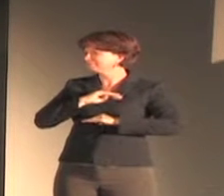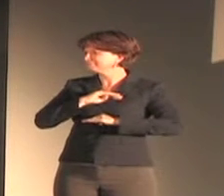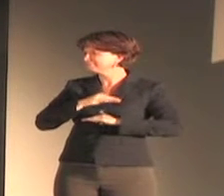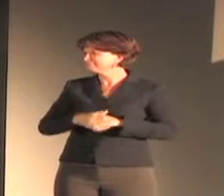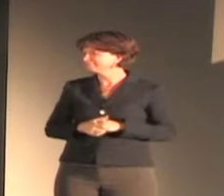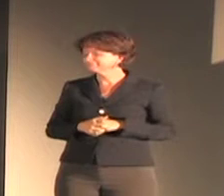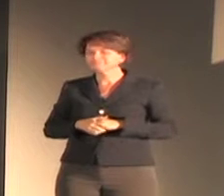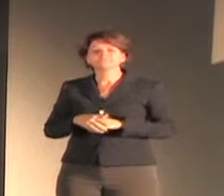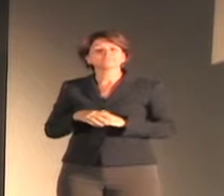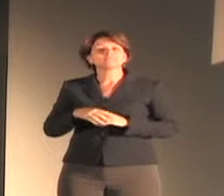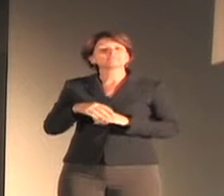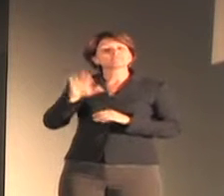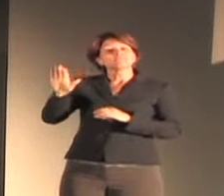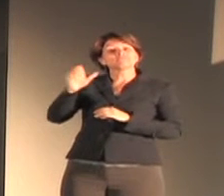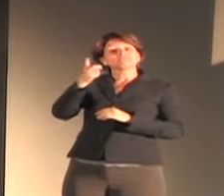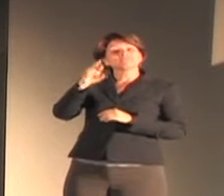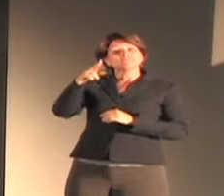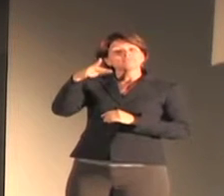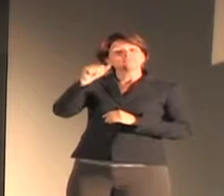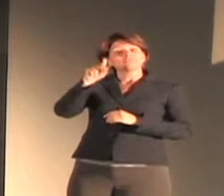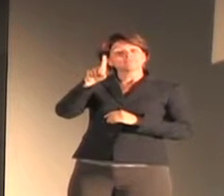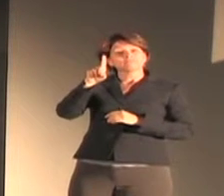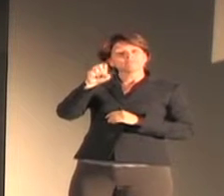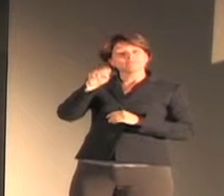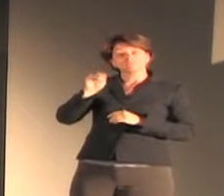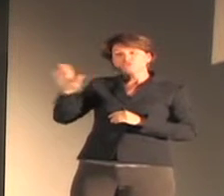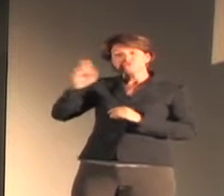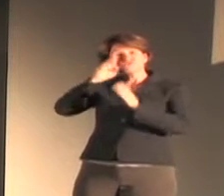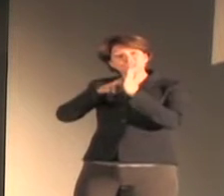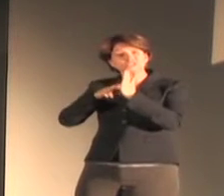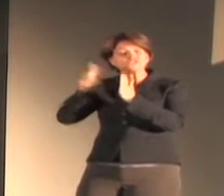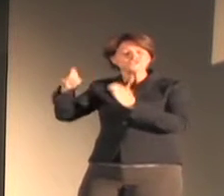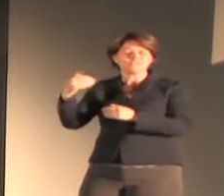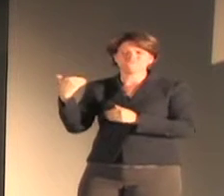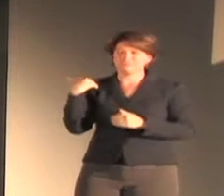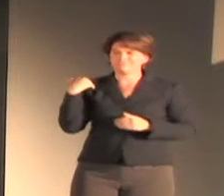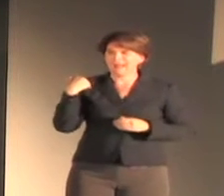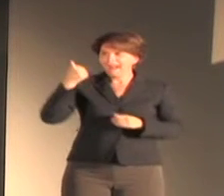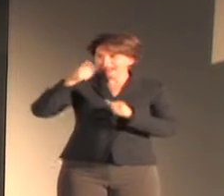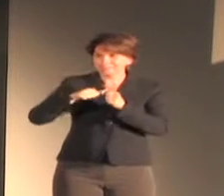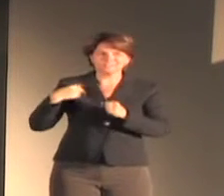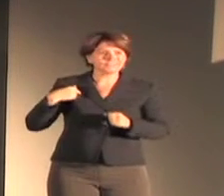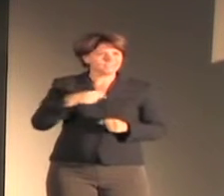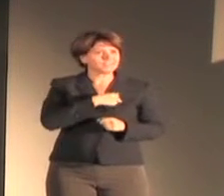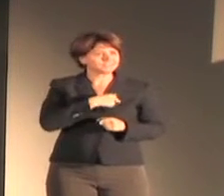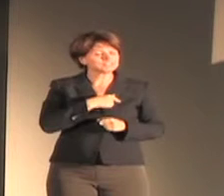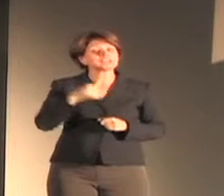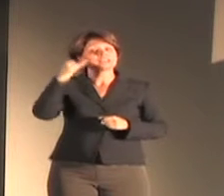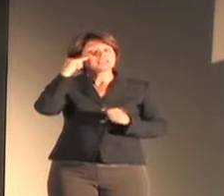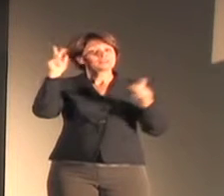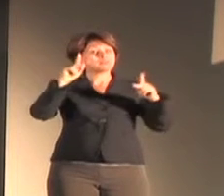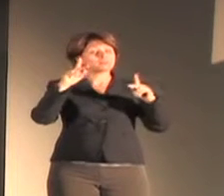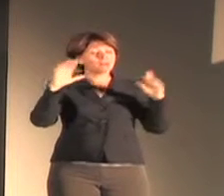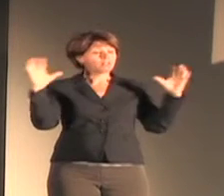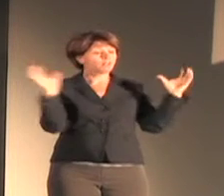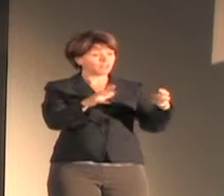Dr. Padden's research should remind us that when we place people and communities, not abstract linguistic